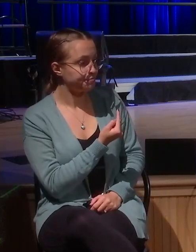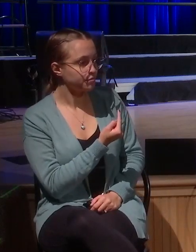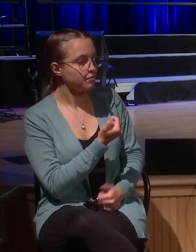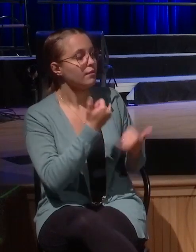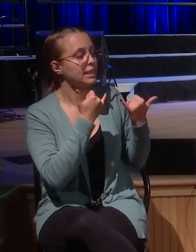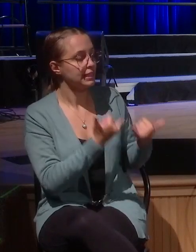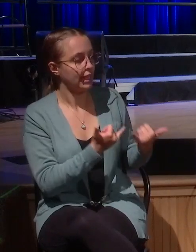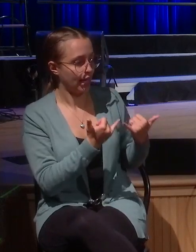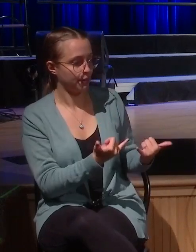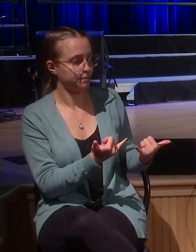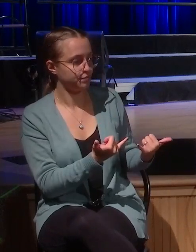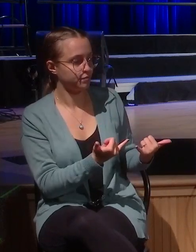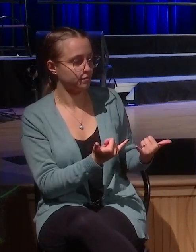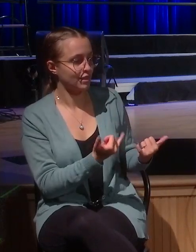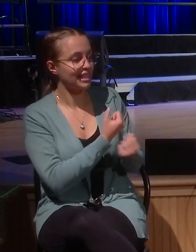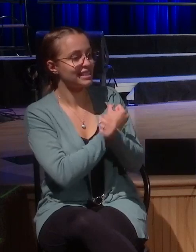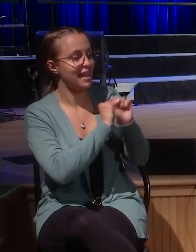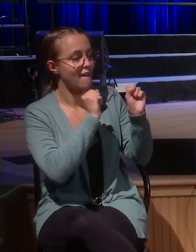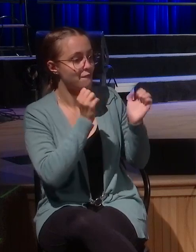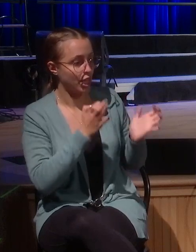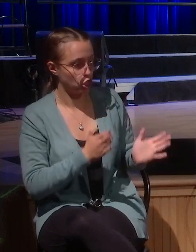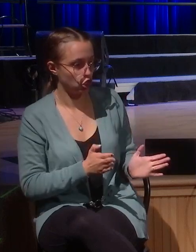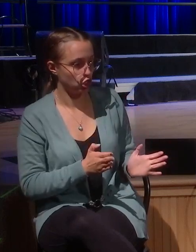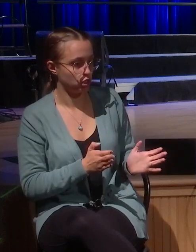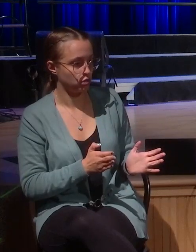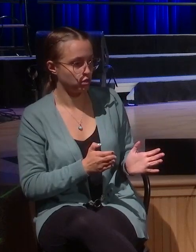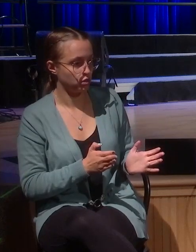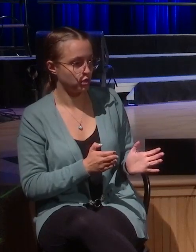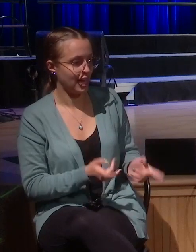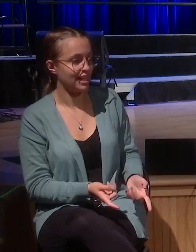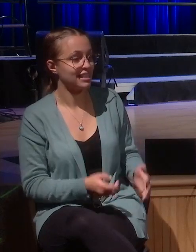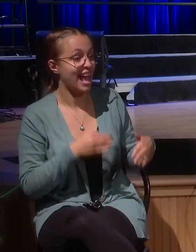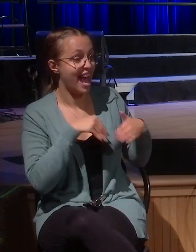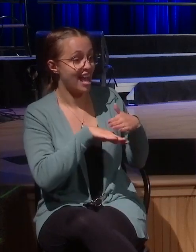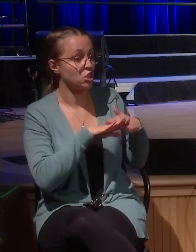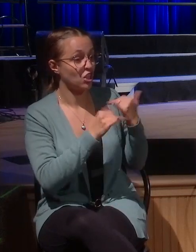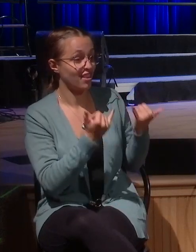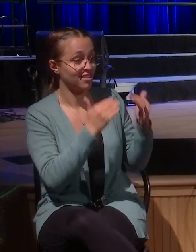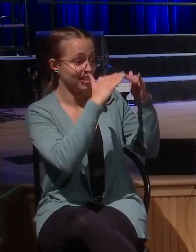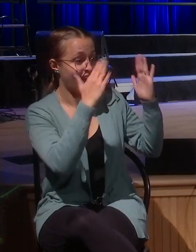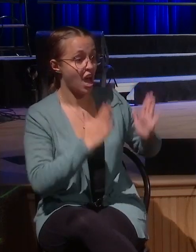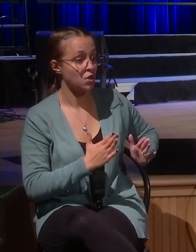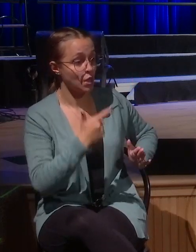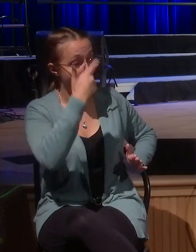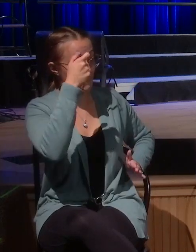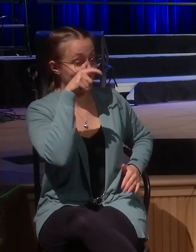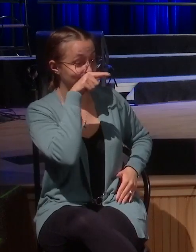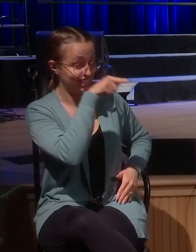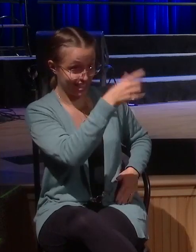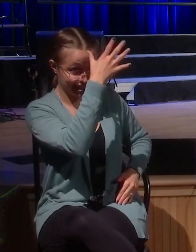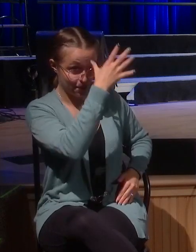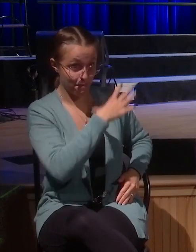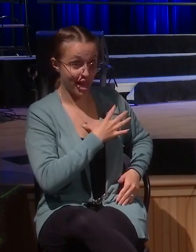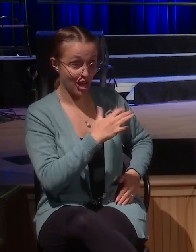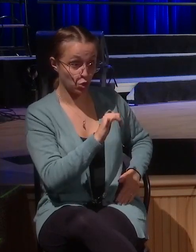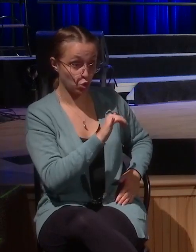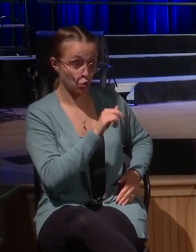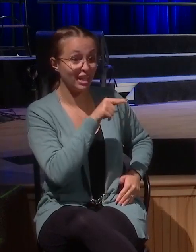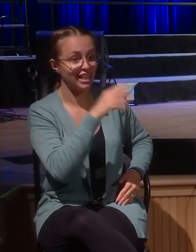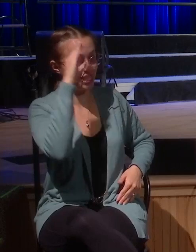salvation has come to this house because this man too is the son of Abraham. For the son of man